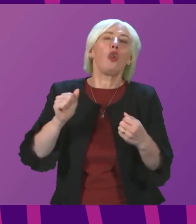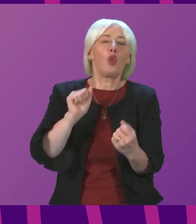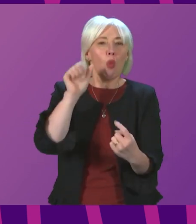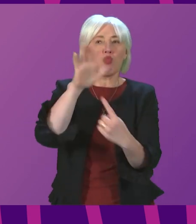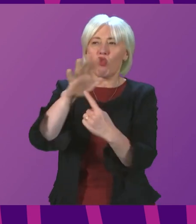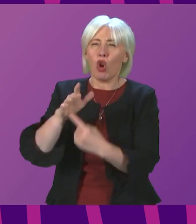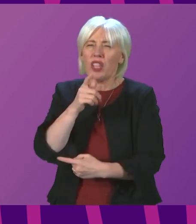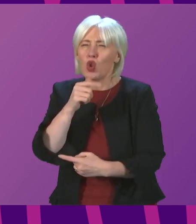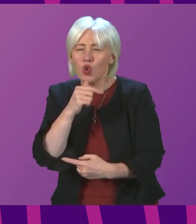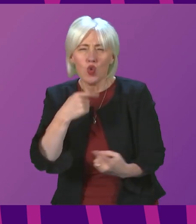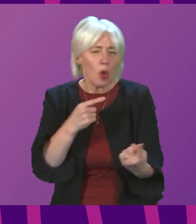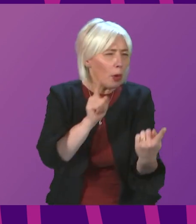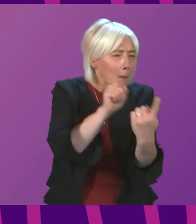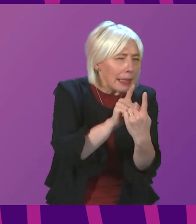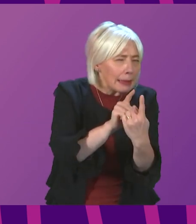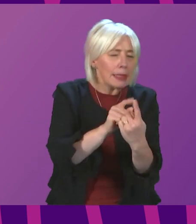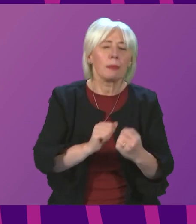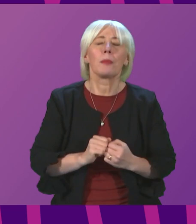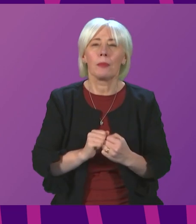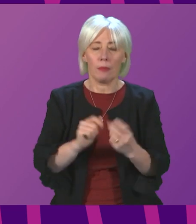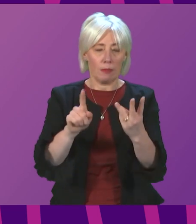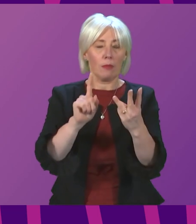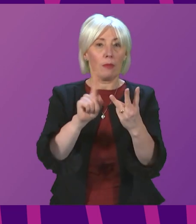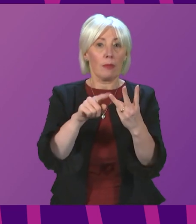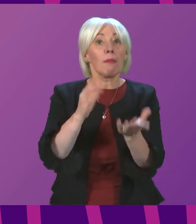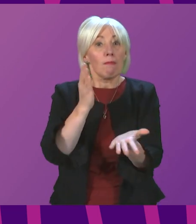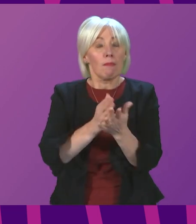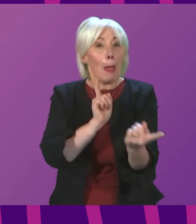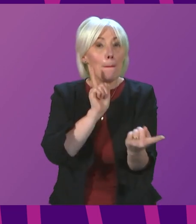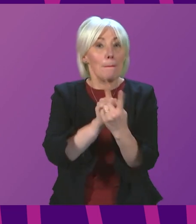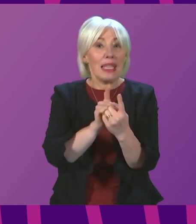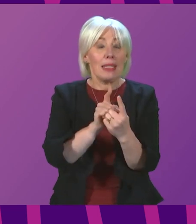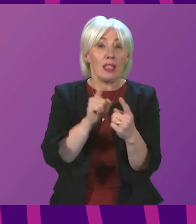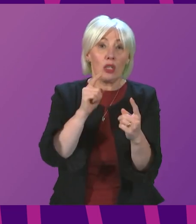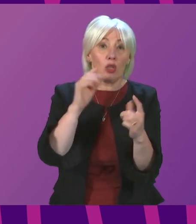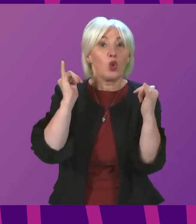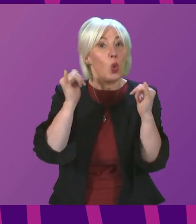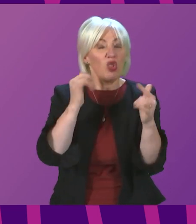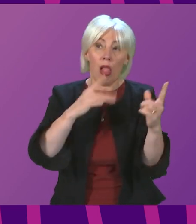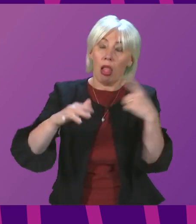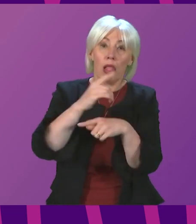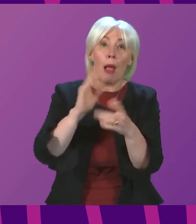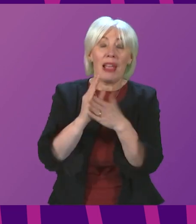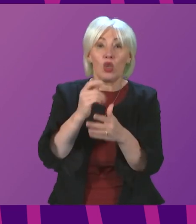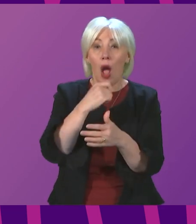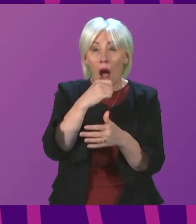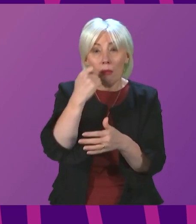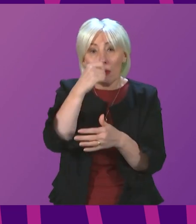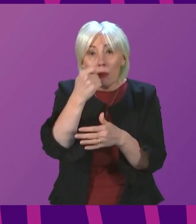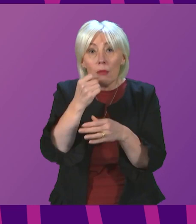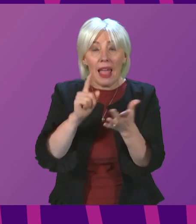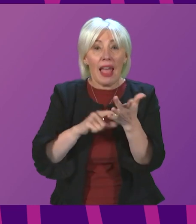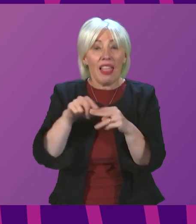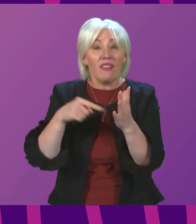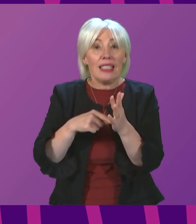contacts that matter most to you. Third, if you are meeting other people socially, test before you go every time. Take the test as close